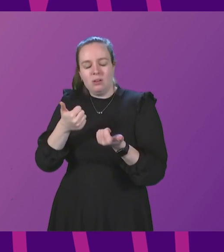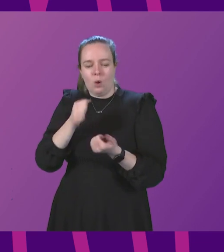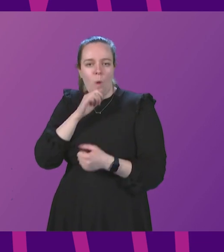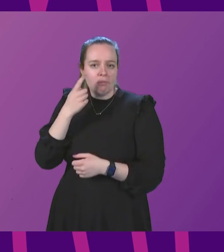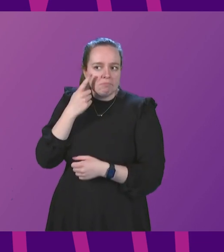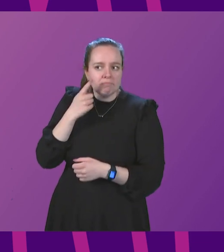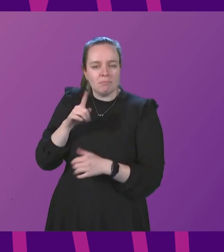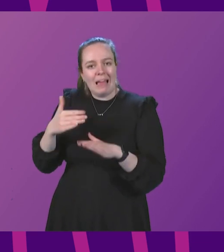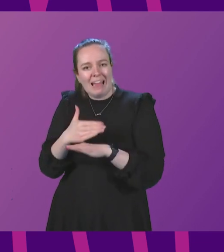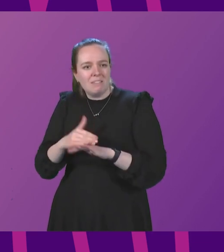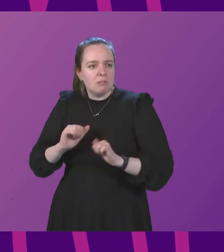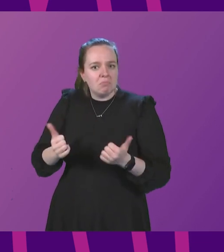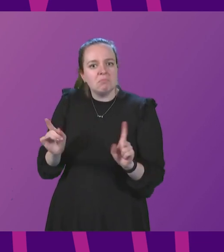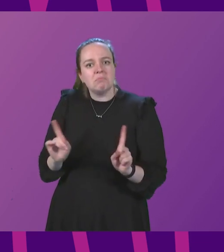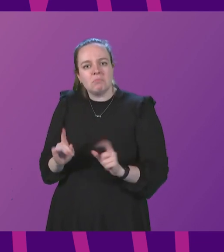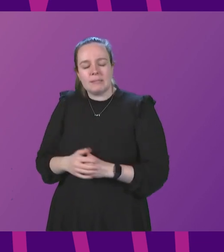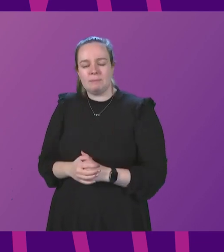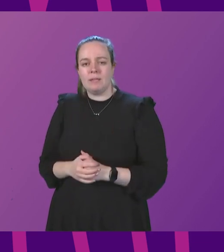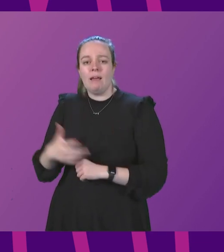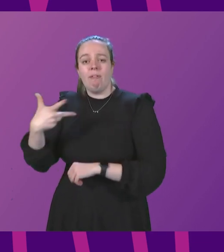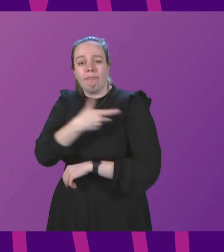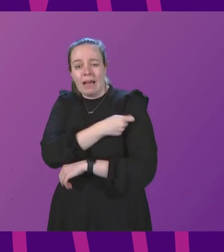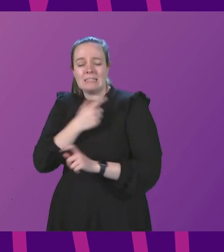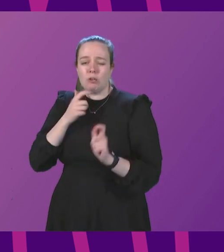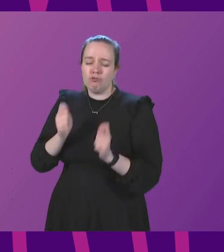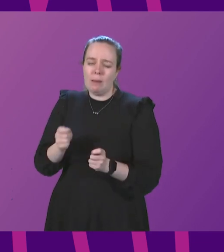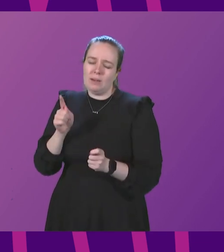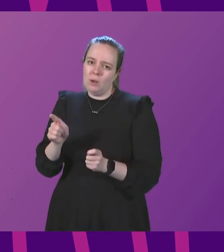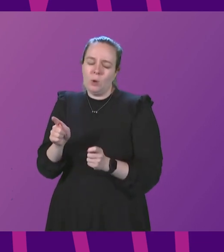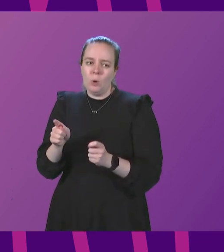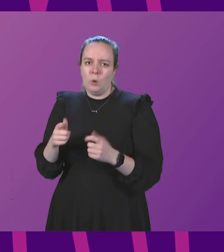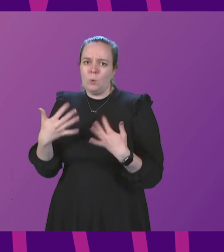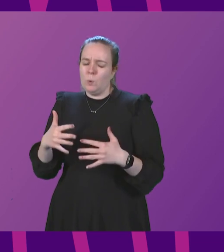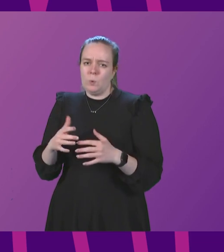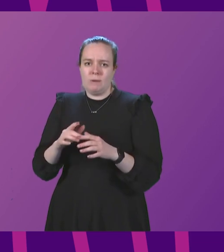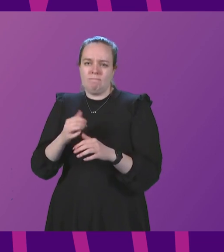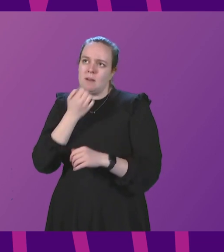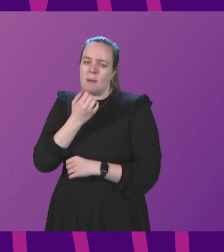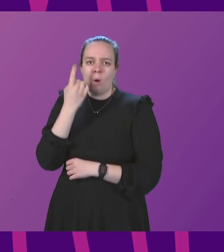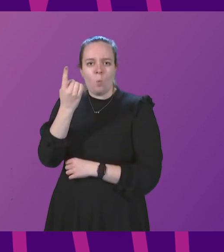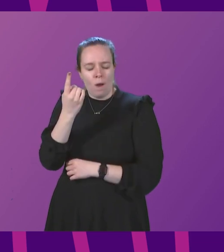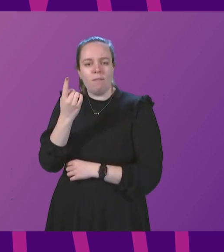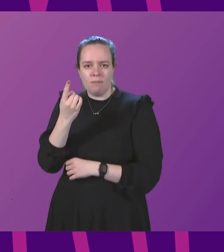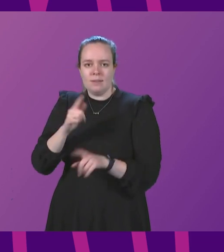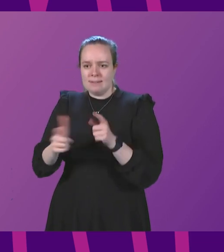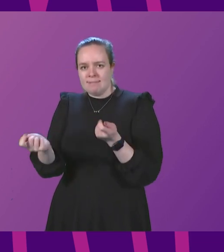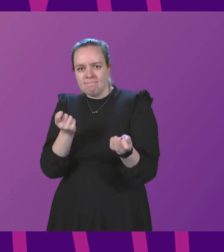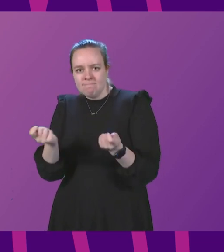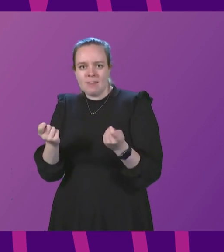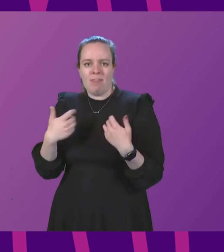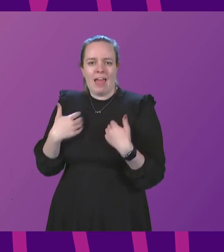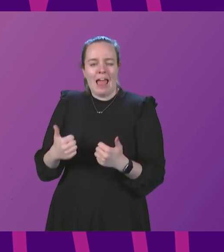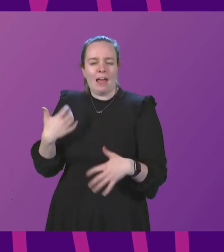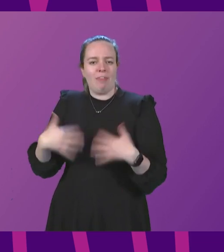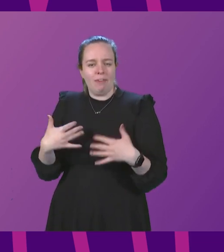efficacy. Vaccination and treatment will play a major, perhaps the major, role in limiting the health harm caused by this